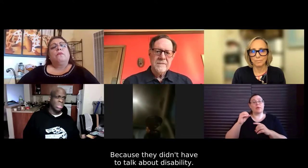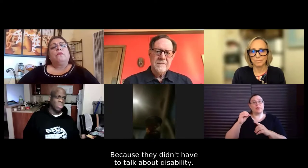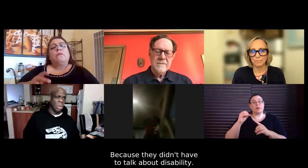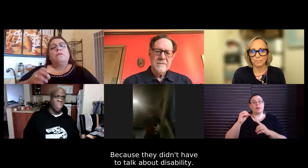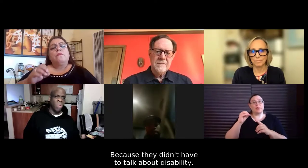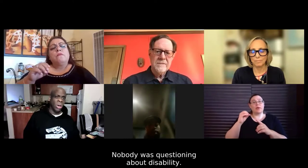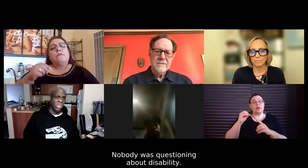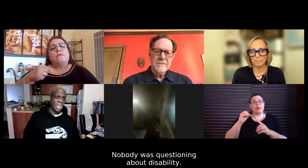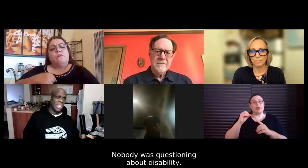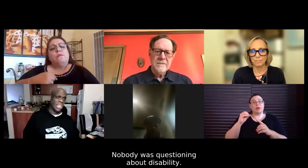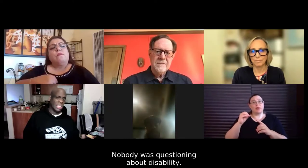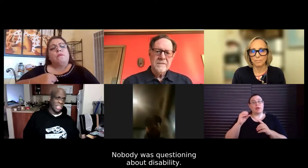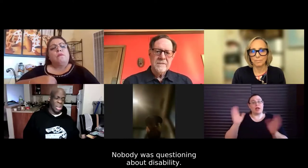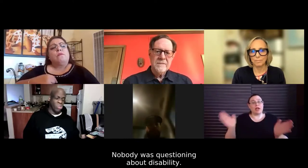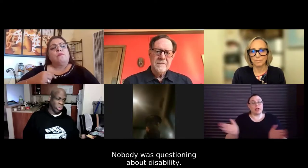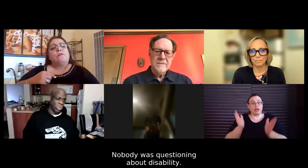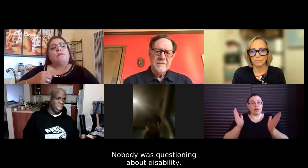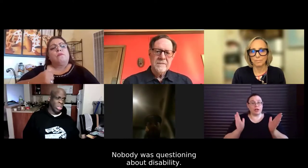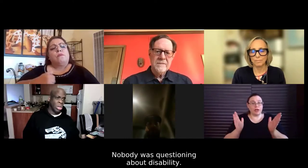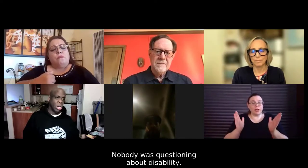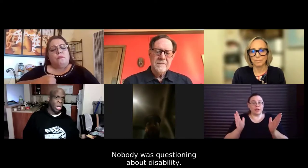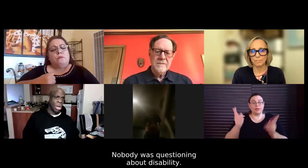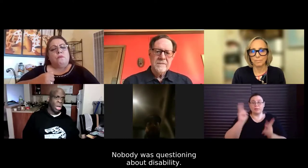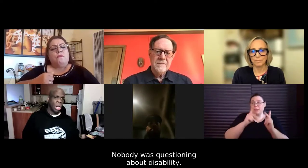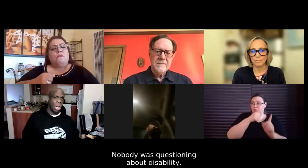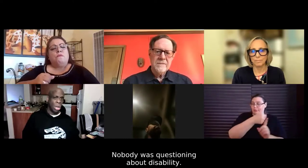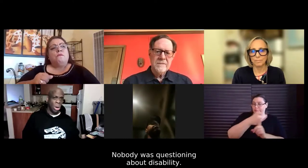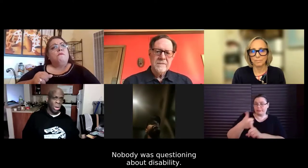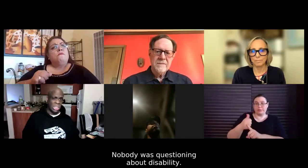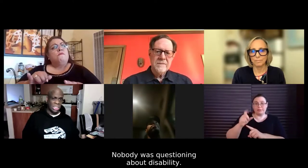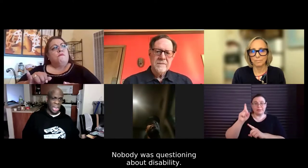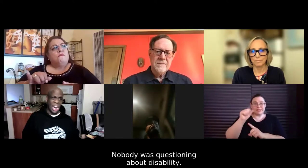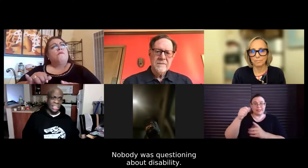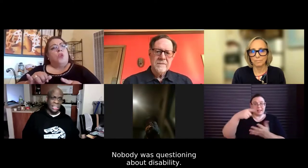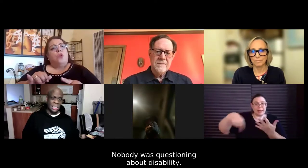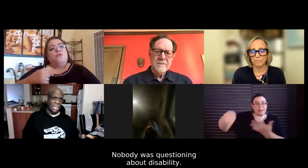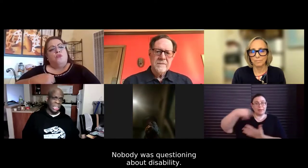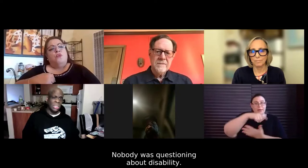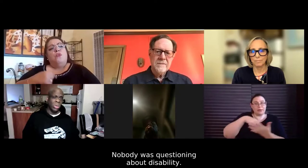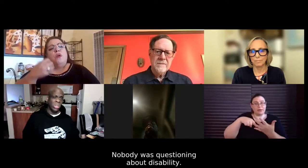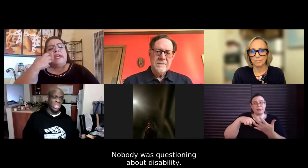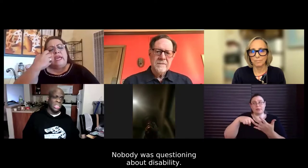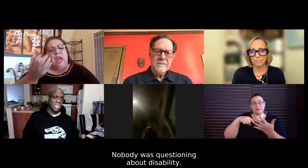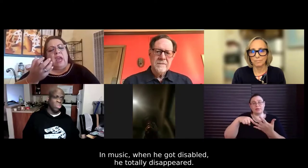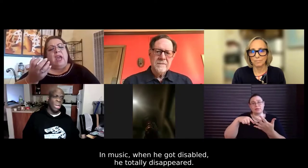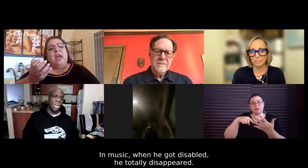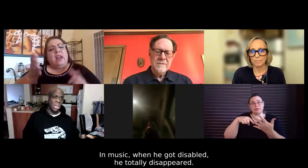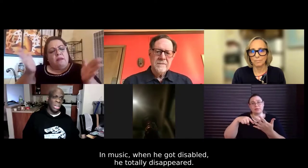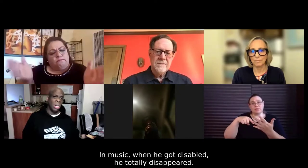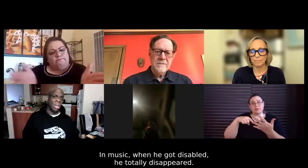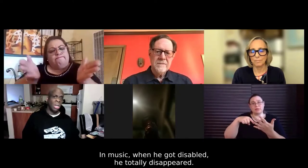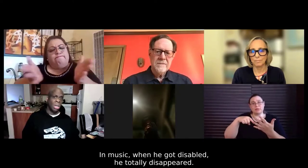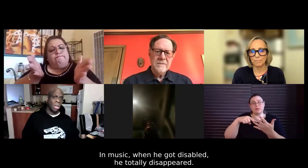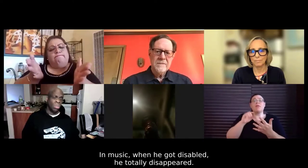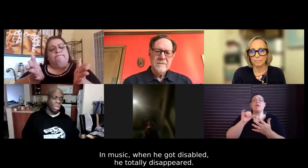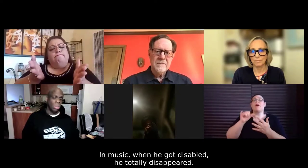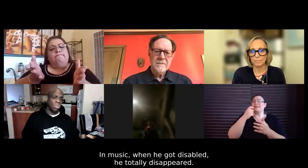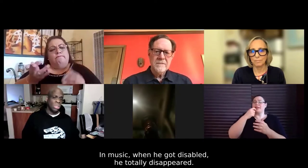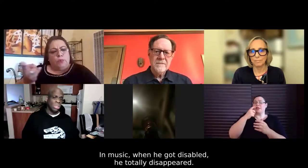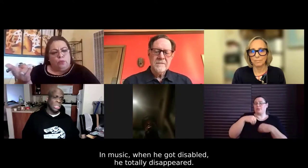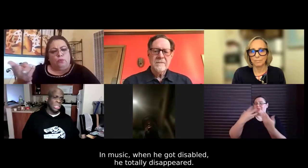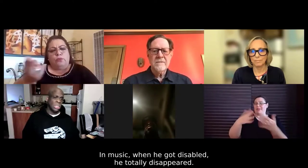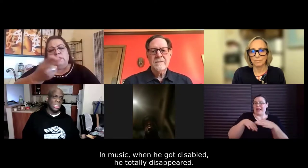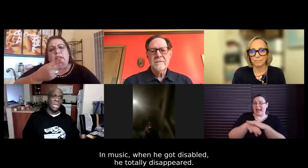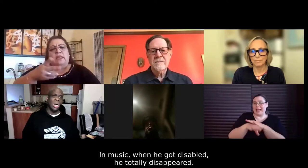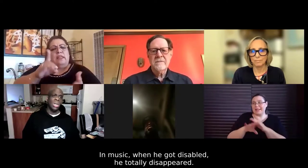Curtis got disabled, you know, in his accent, he totally disappeared. His